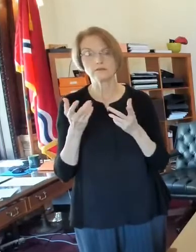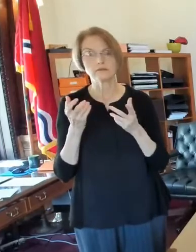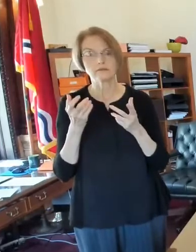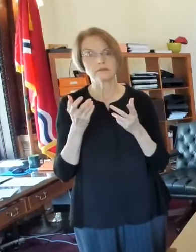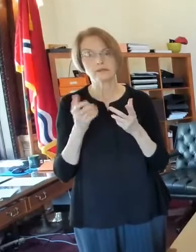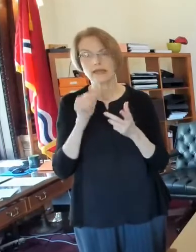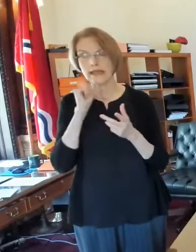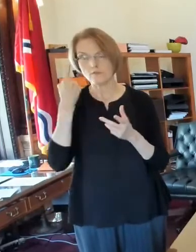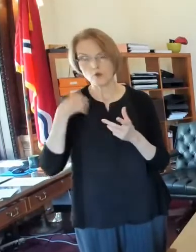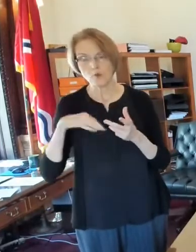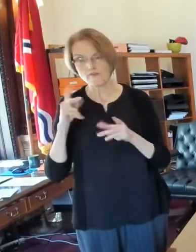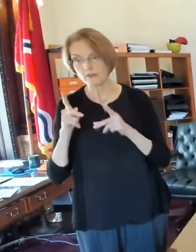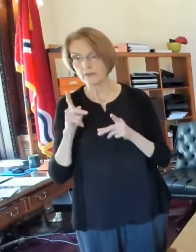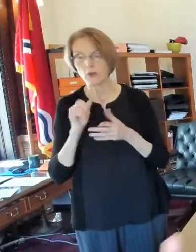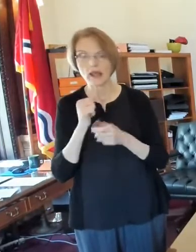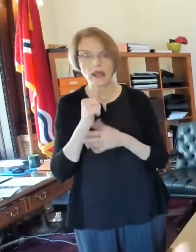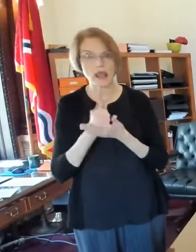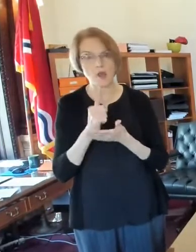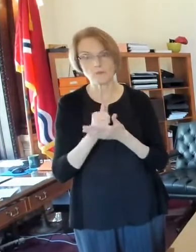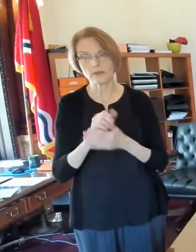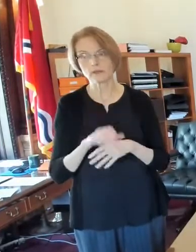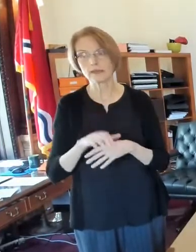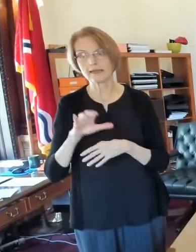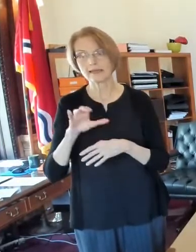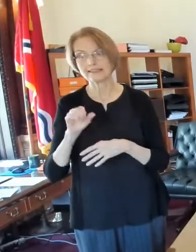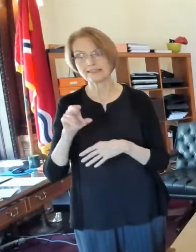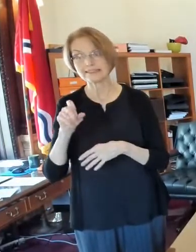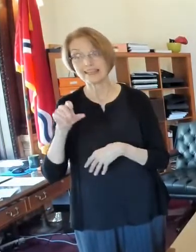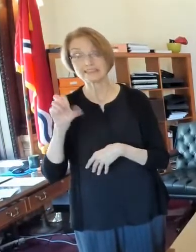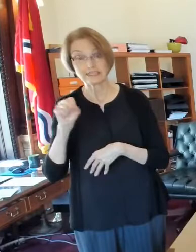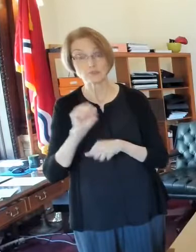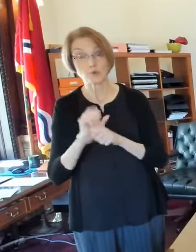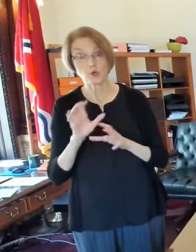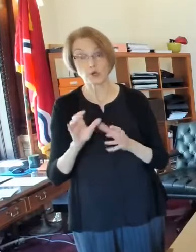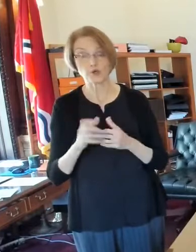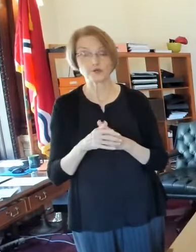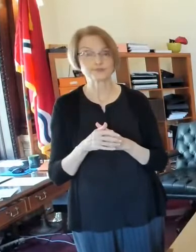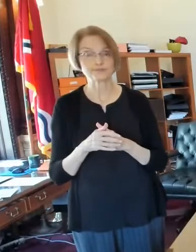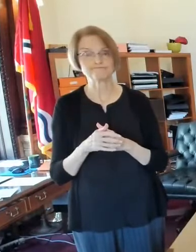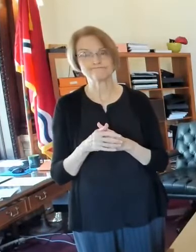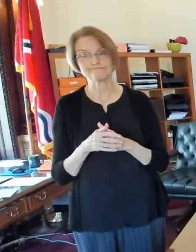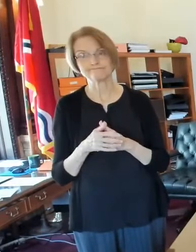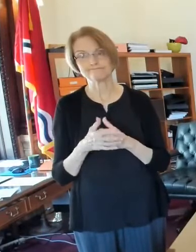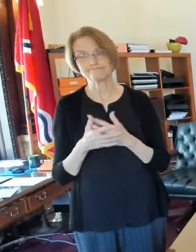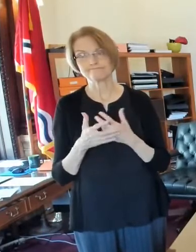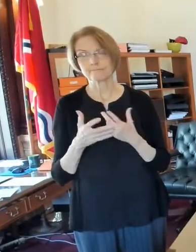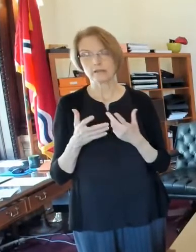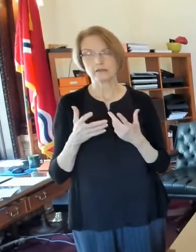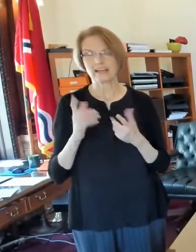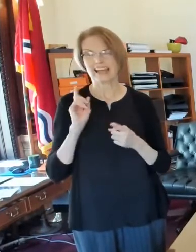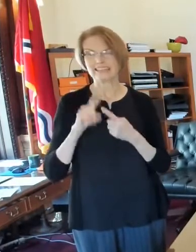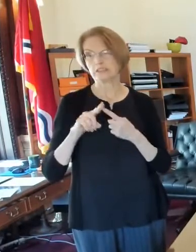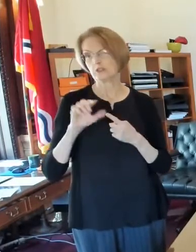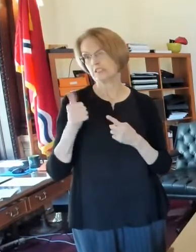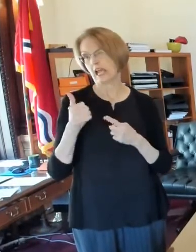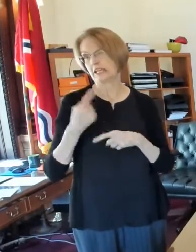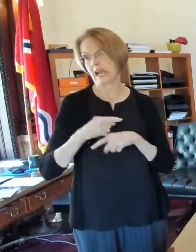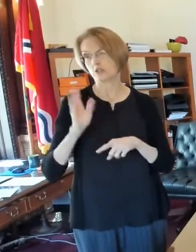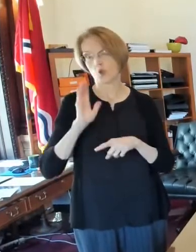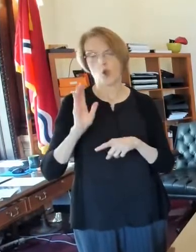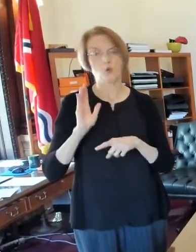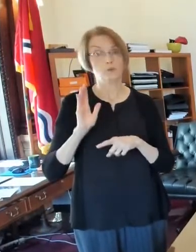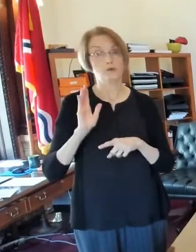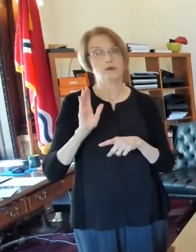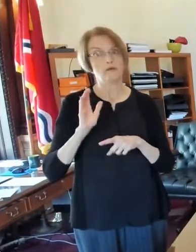lots of not-for-profits helping us. The census workers have been out, although they pulled out about 10 days ago, guess, nine or 10 days ago.